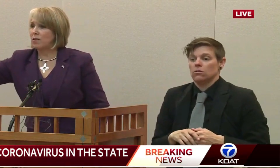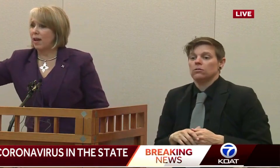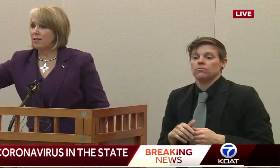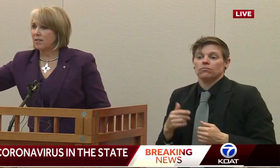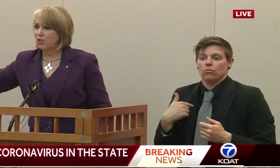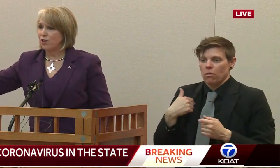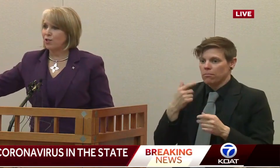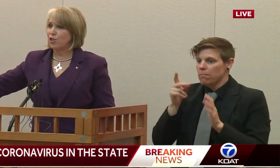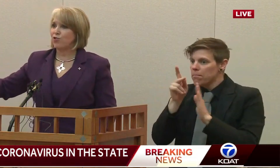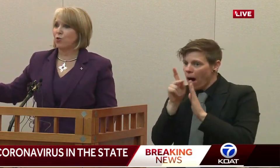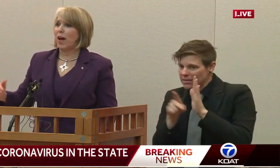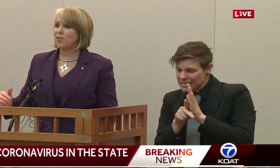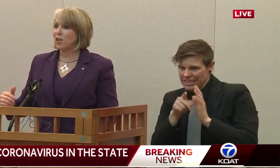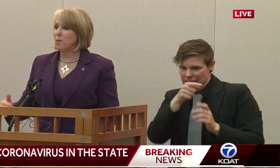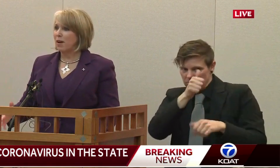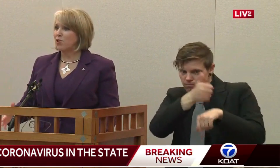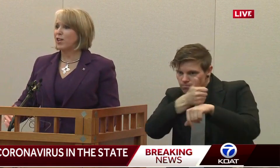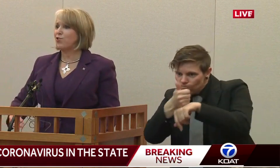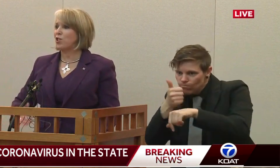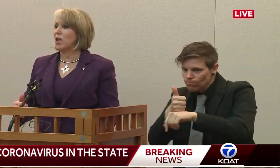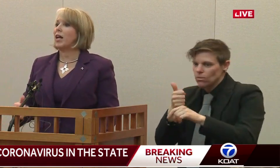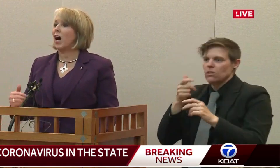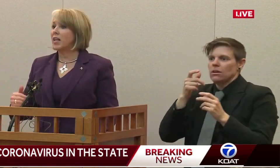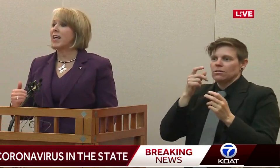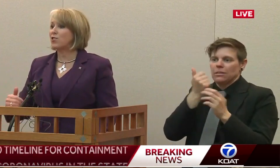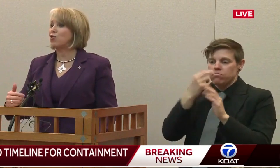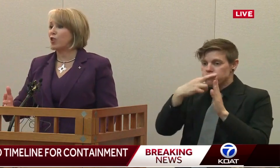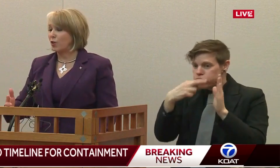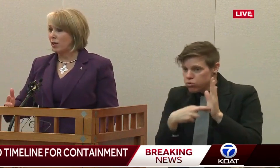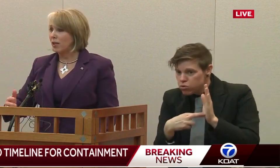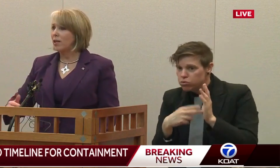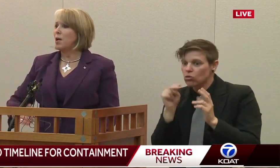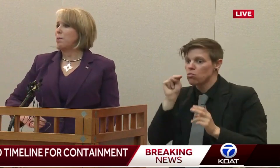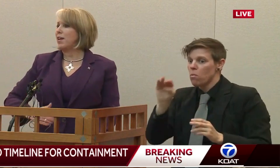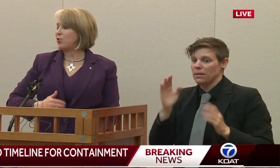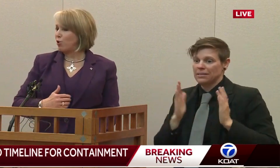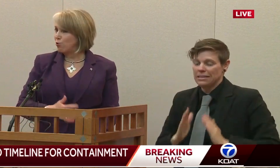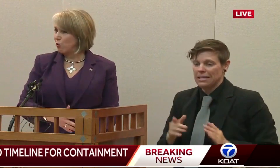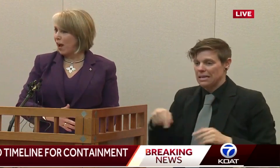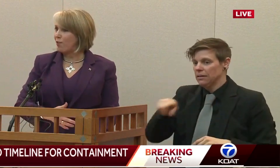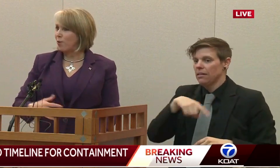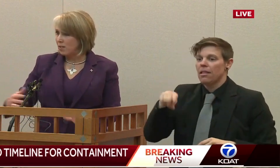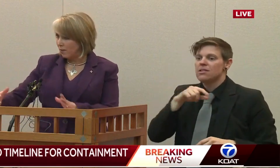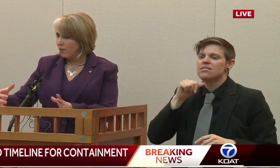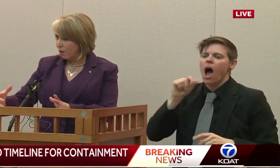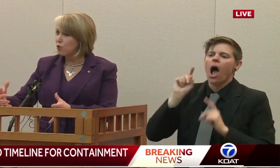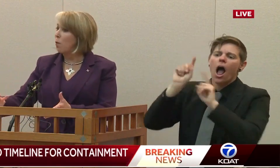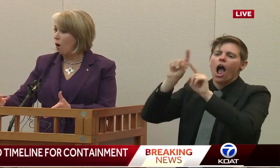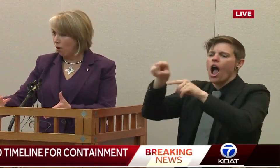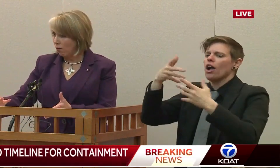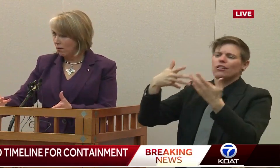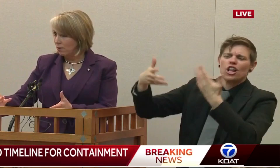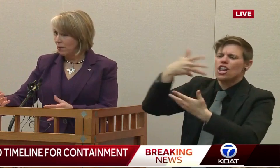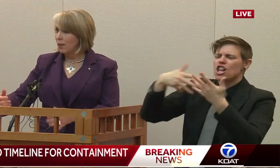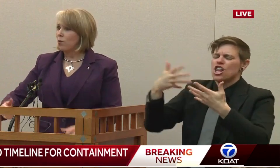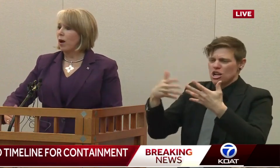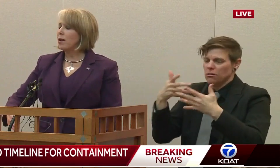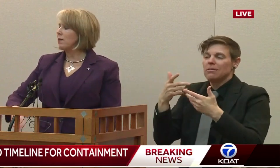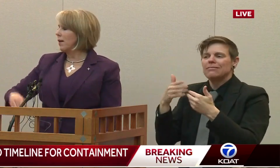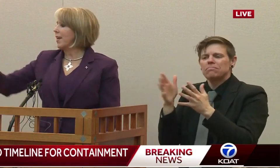help us get to this issue. Asking New Mexicans to not unnecessarily be at social gatherings, even if they're small,